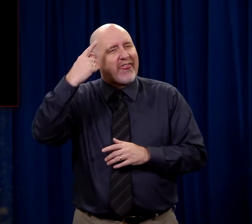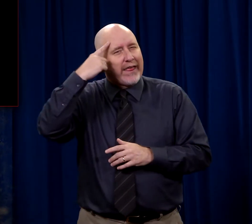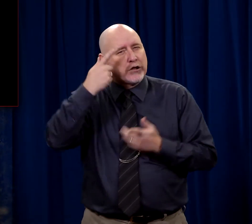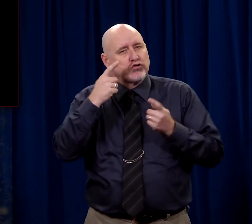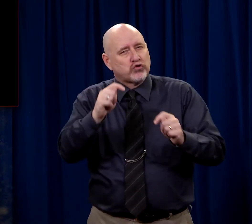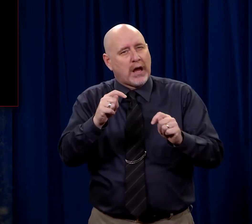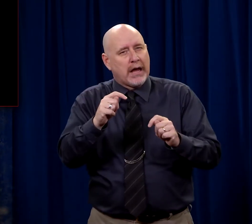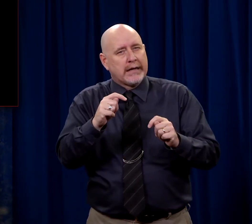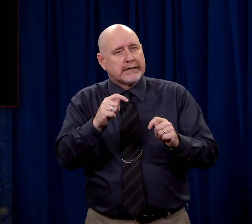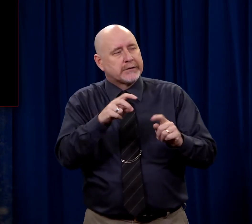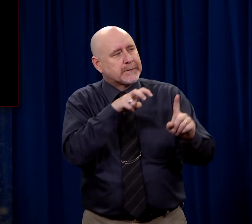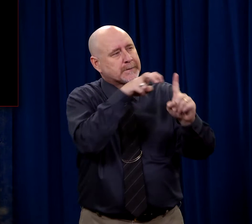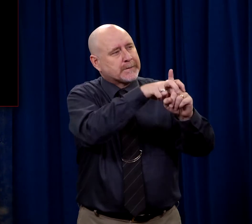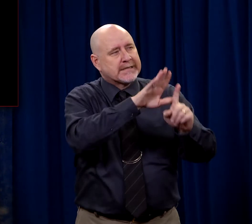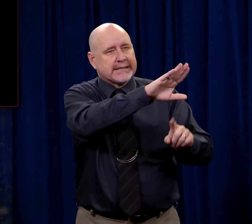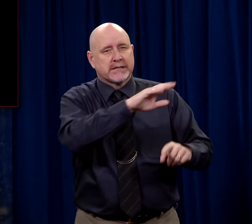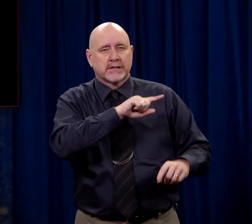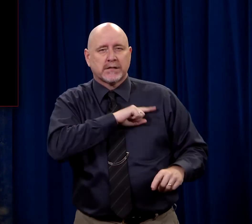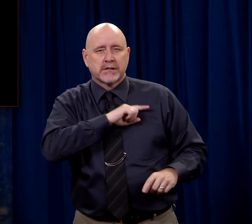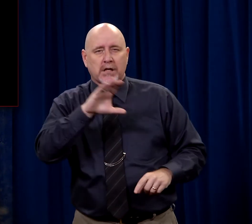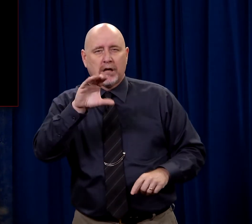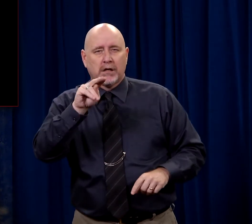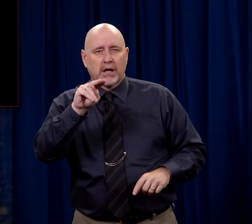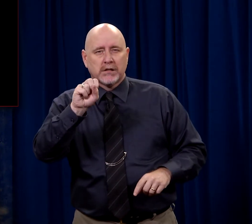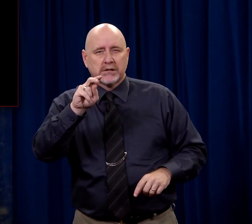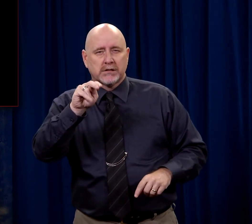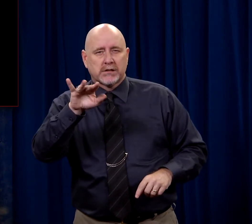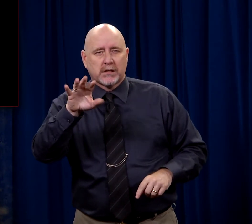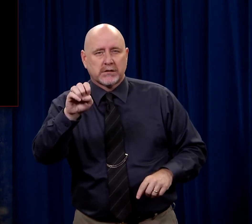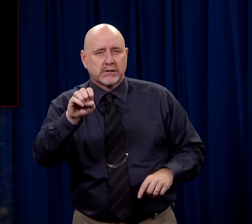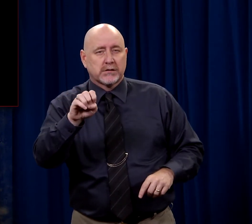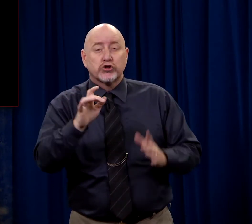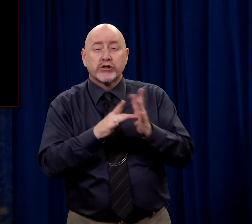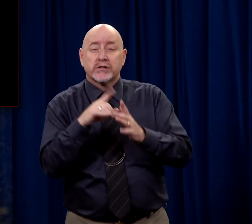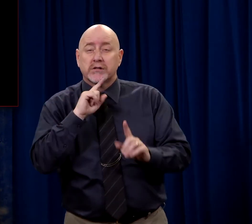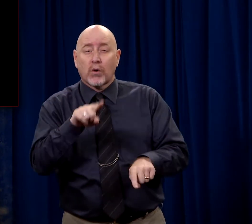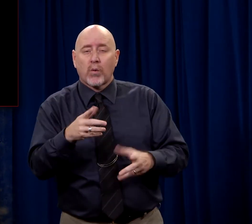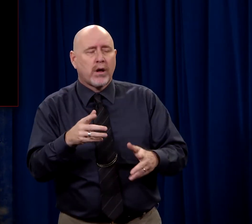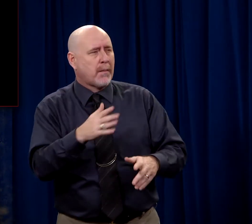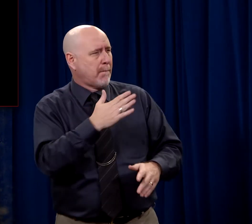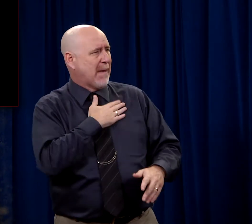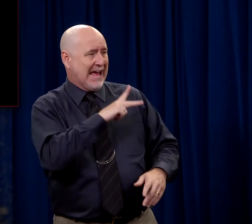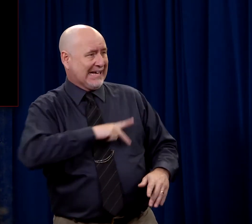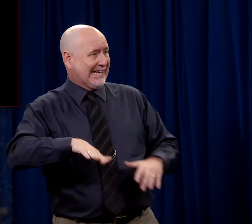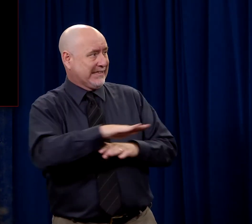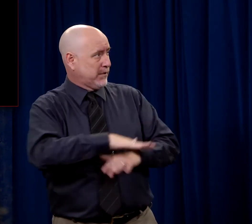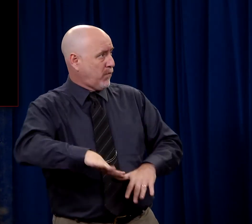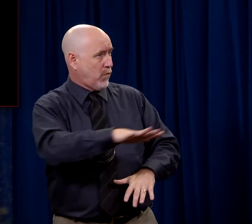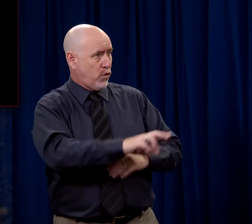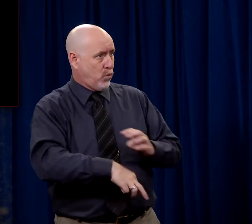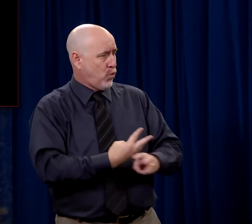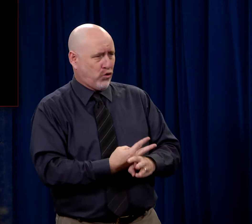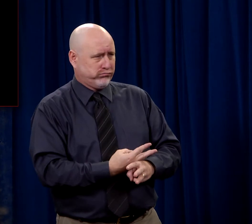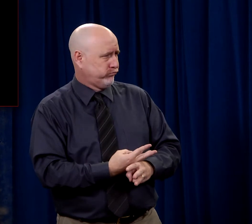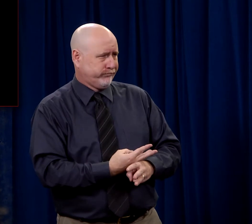I think Jesus is trying to appeal to Pilate's conscience. Jesus said, Pilate, my kingdom is not of this world.